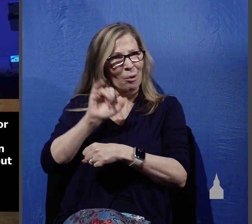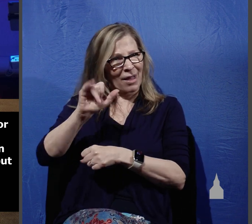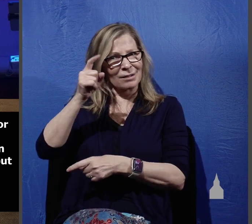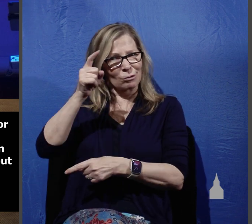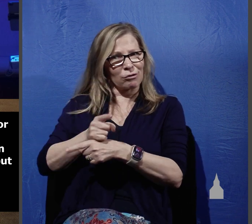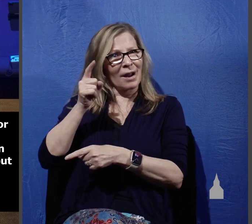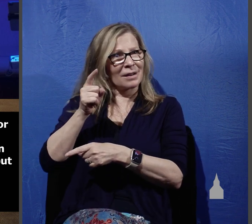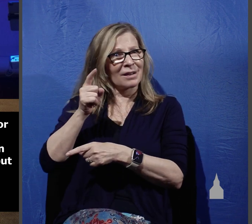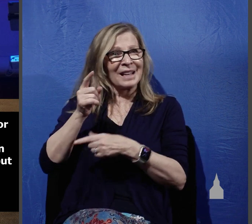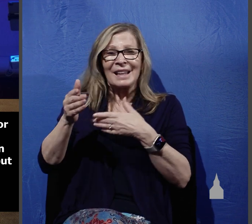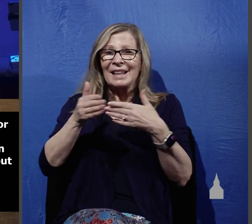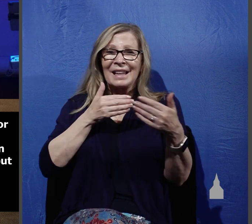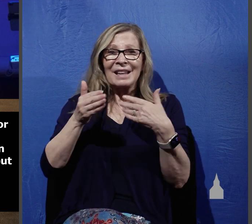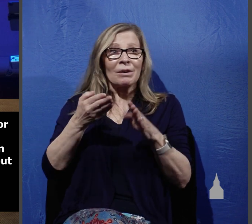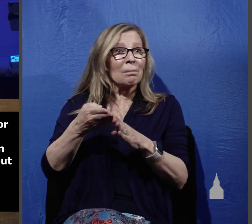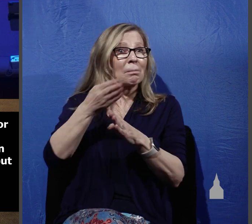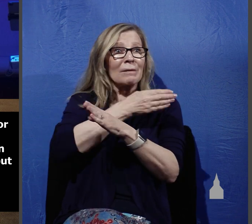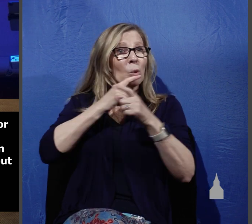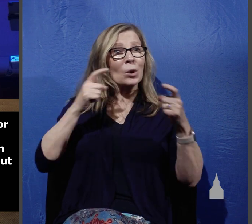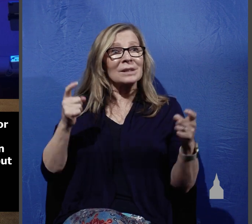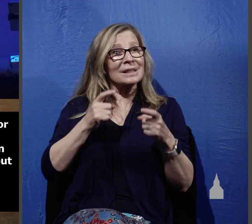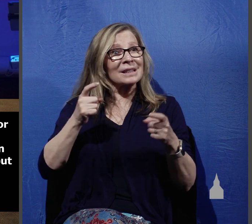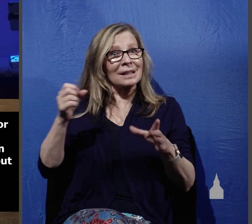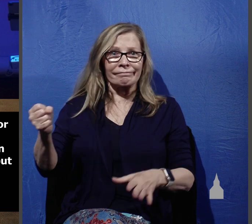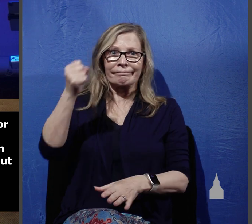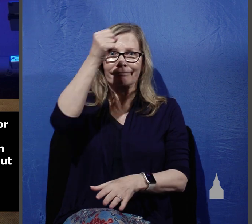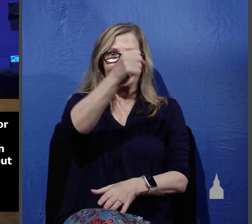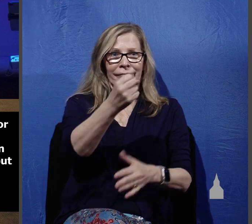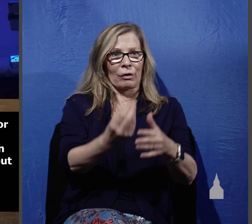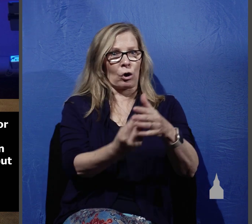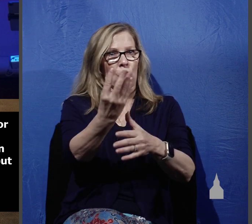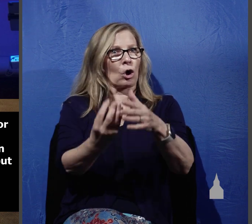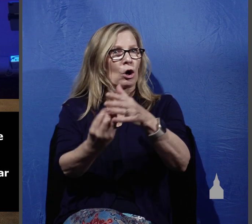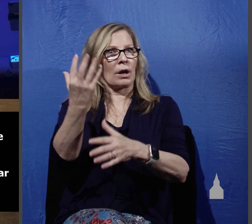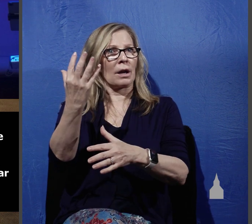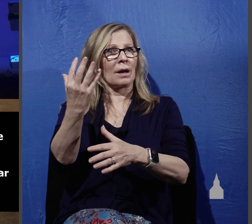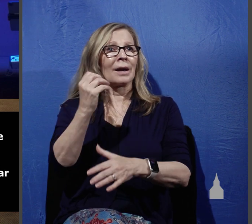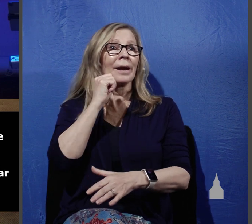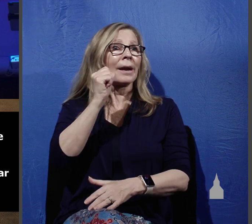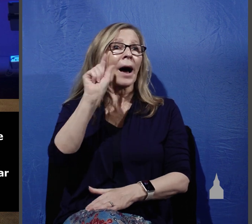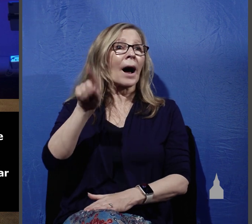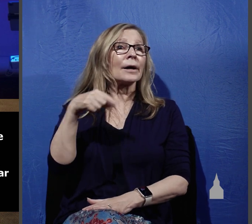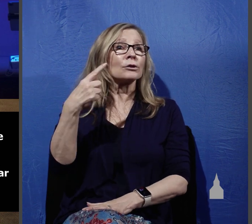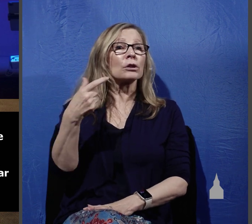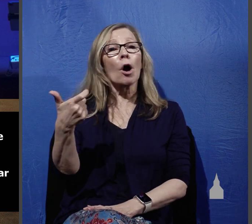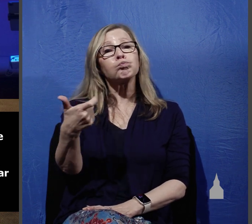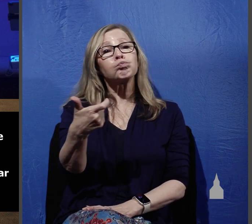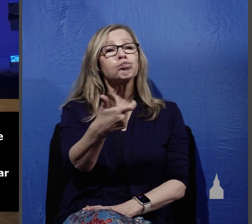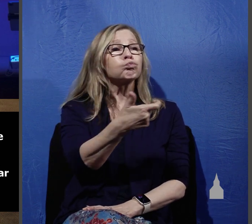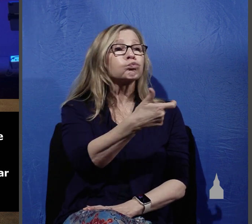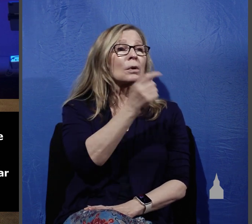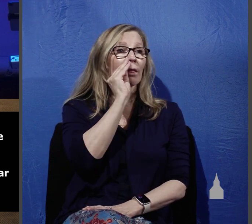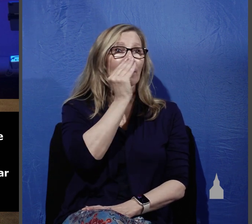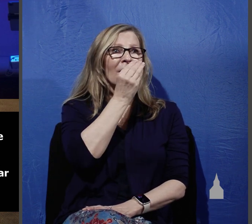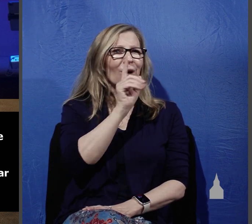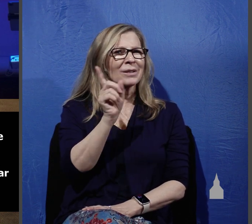the garden, not to admire its flowers, but to keep it and to dress it. If he needed to work when he was perfect,